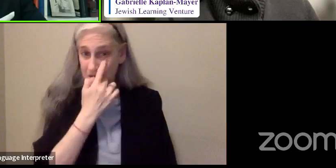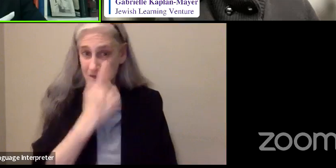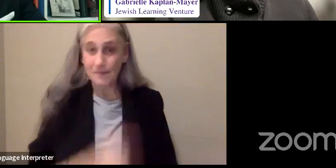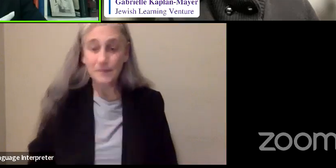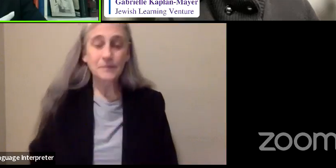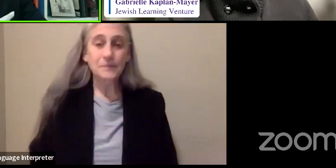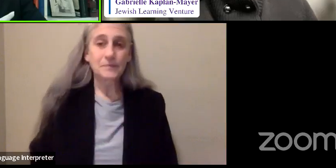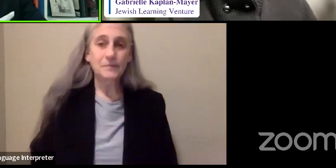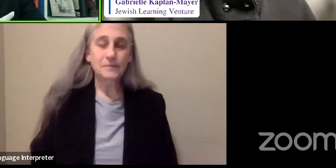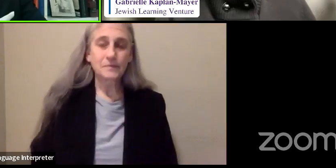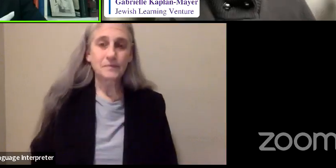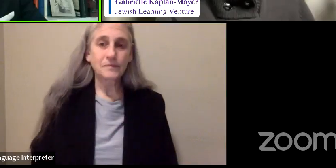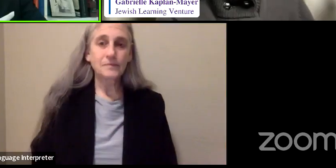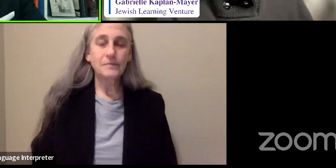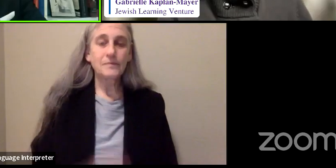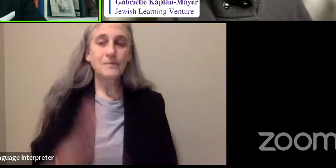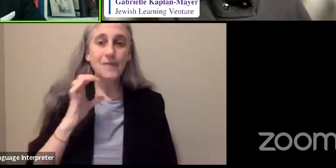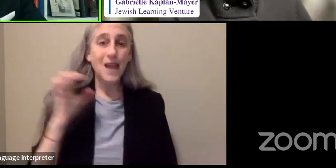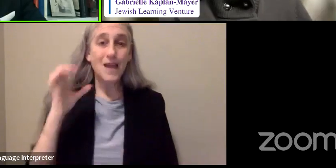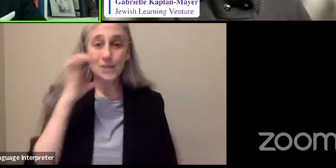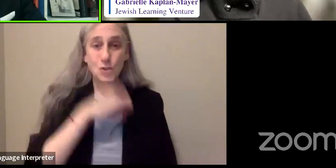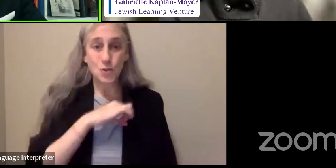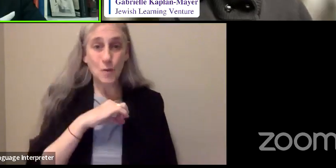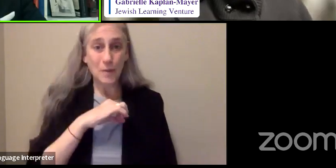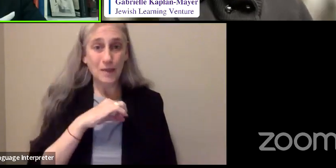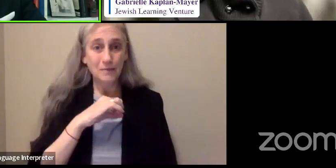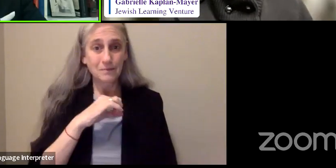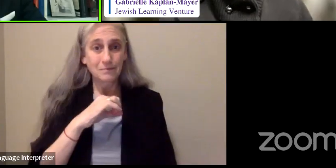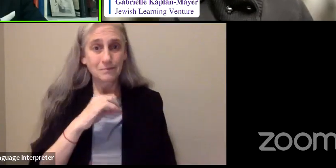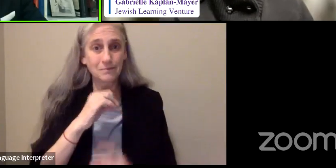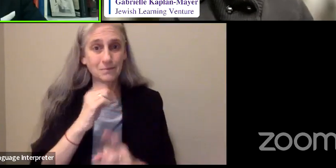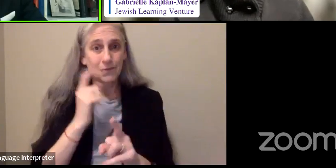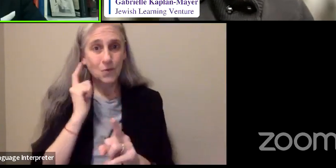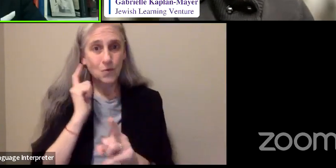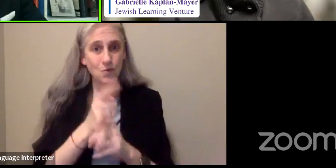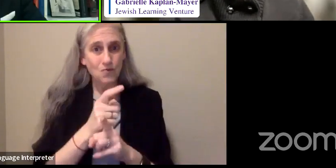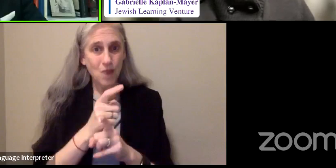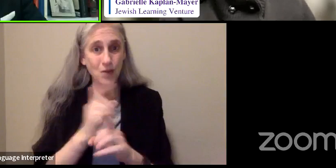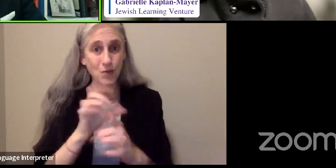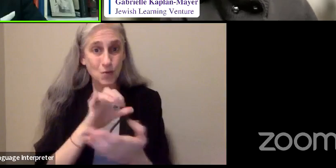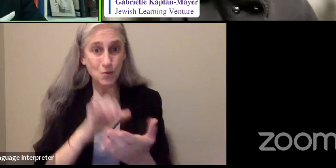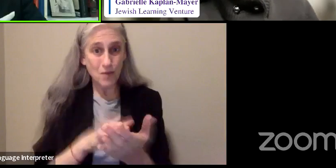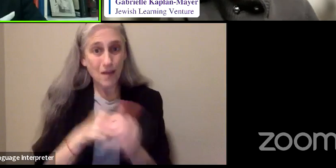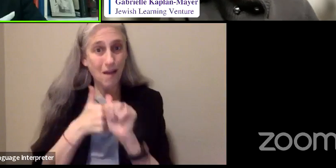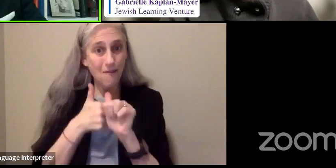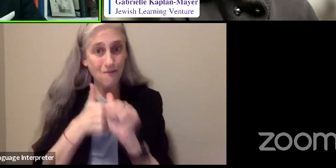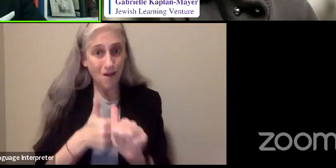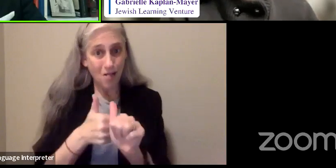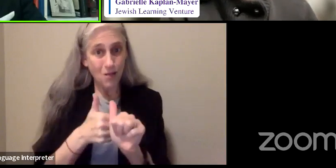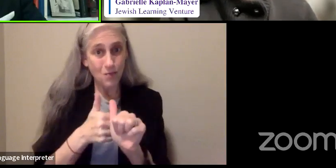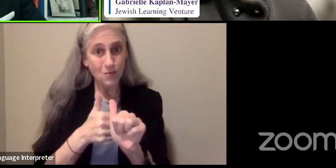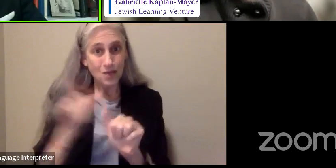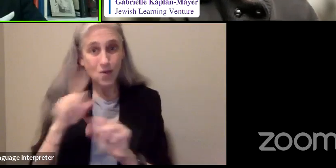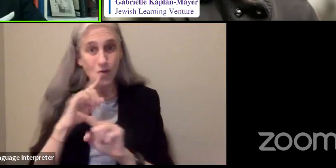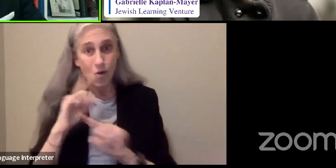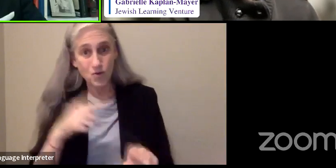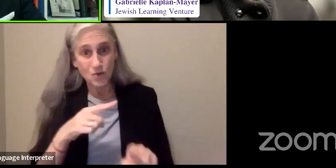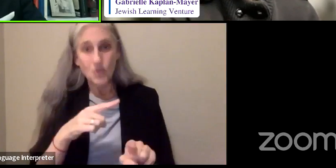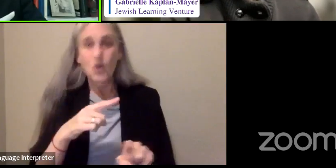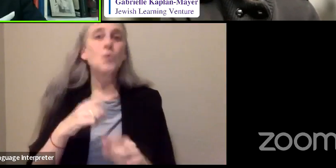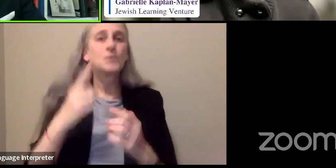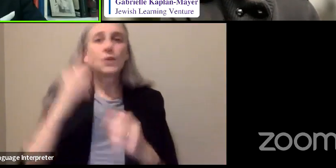And assuming that this was the right thing to do, I took the drops twice a day.